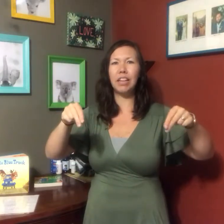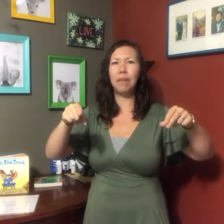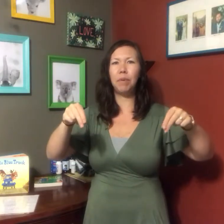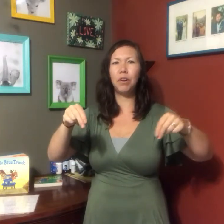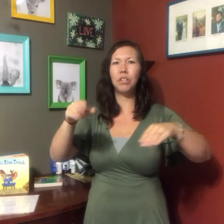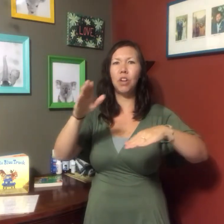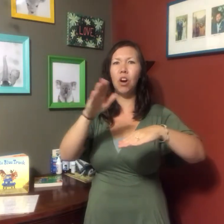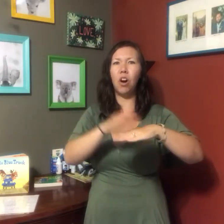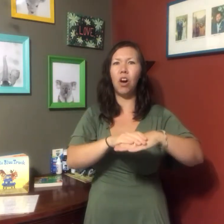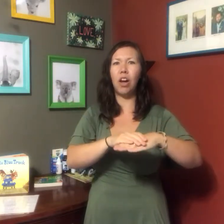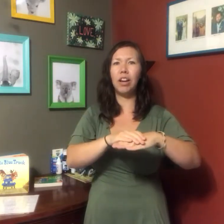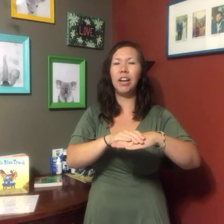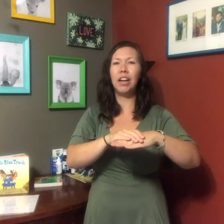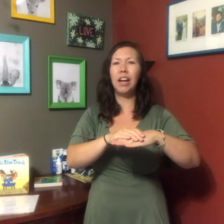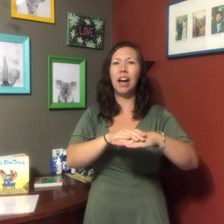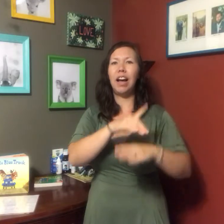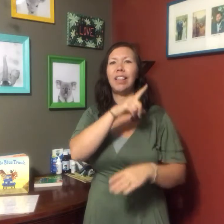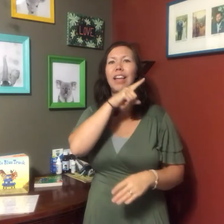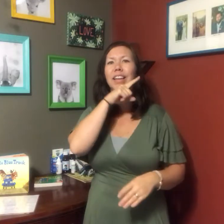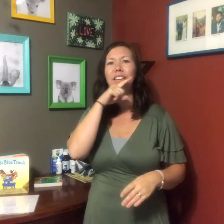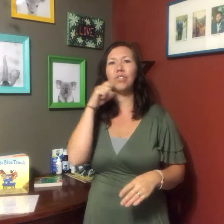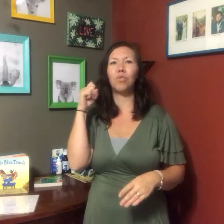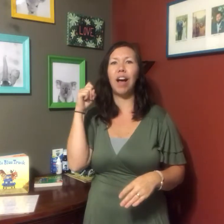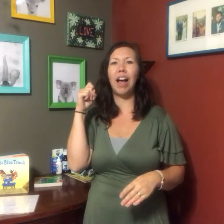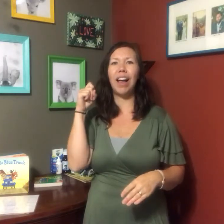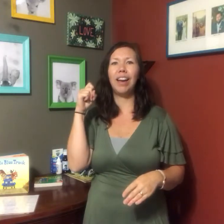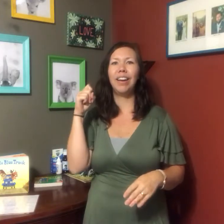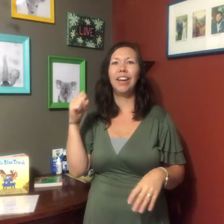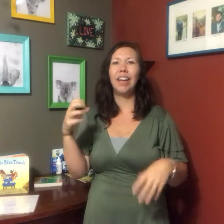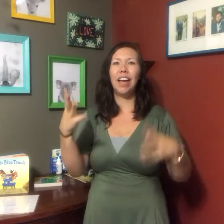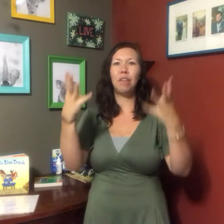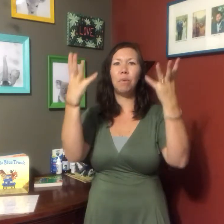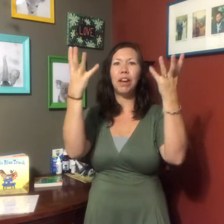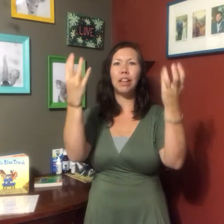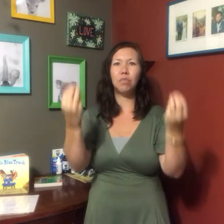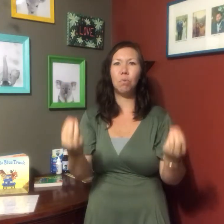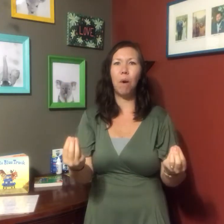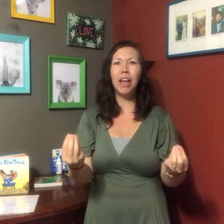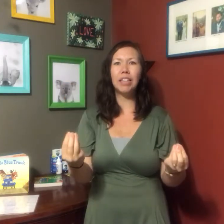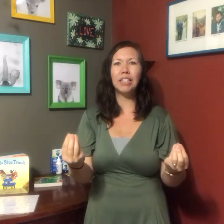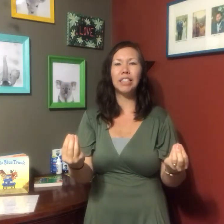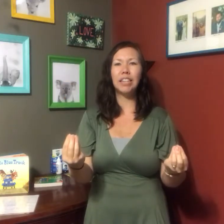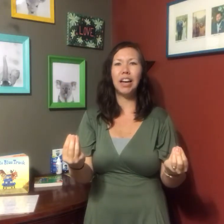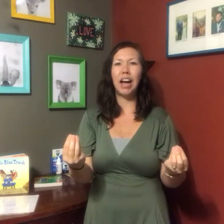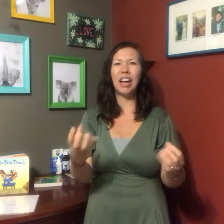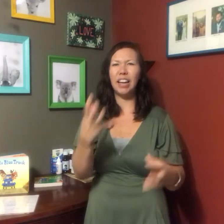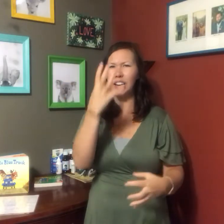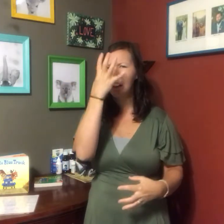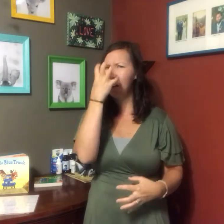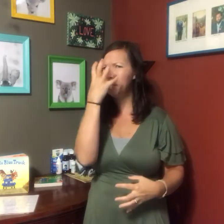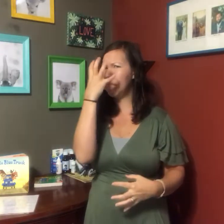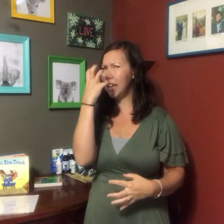diaper's on, I like it dry. And when it's wet, I get upset.